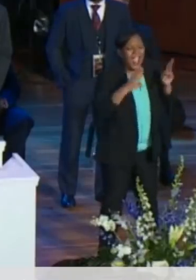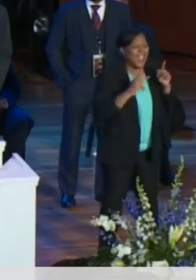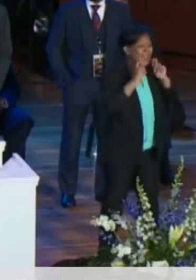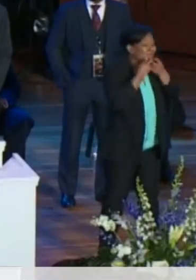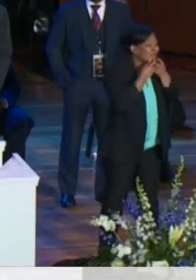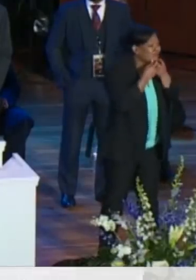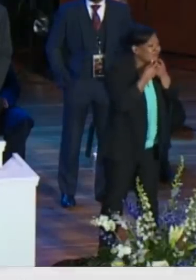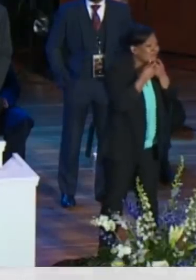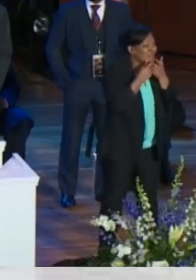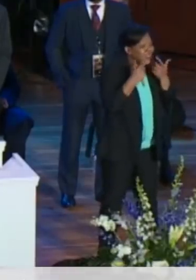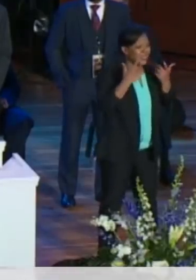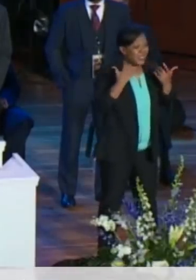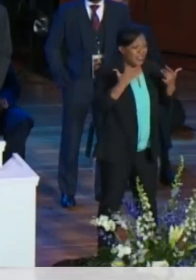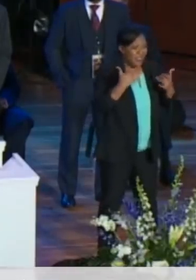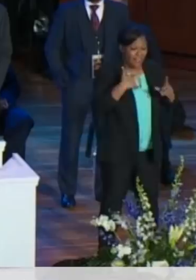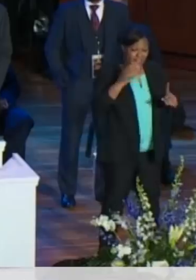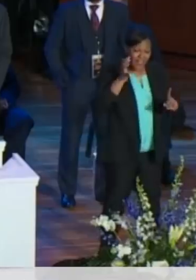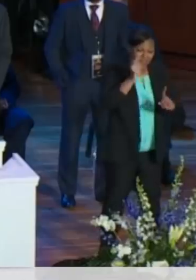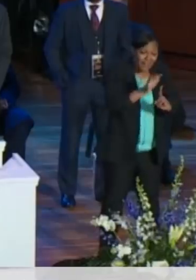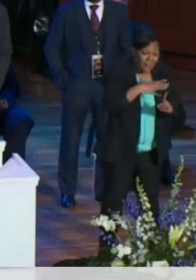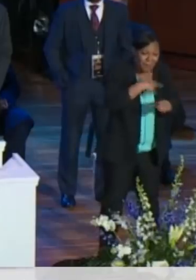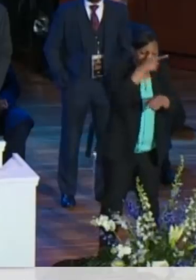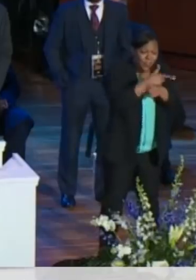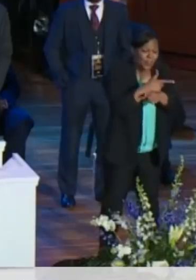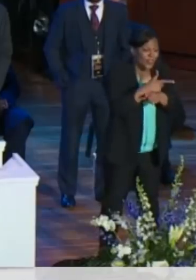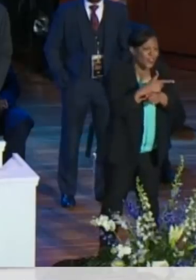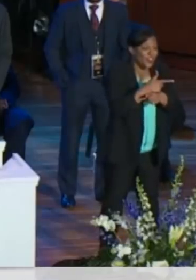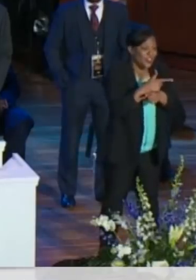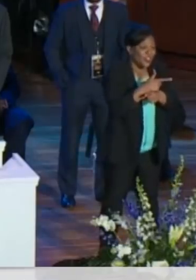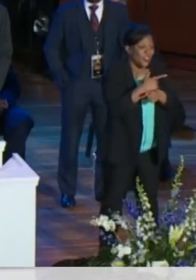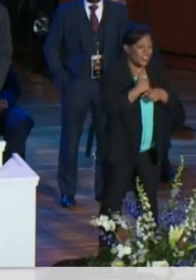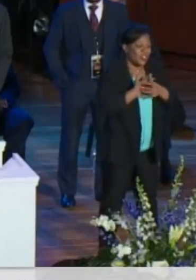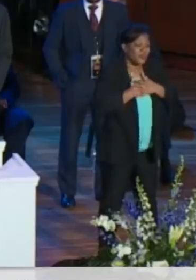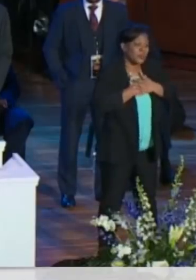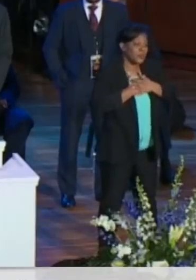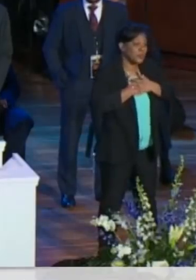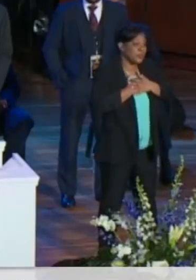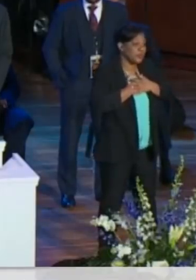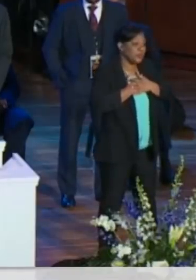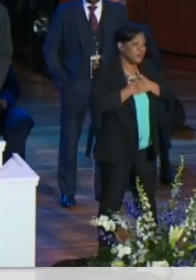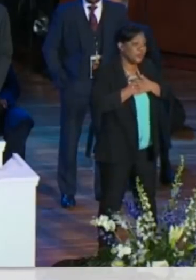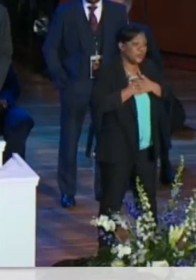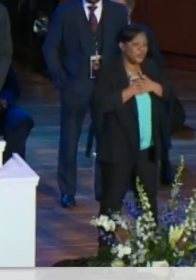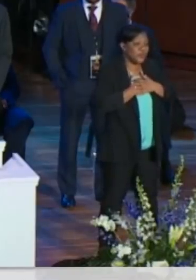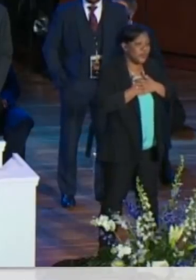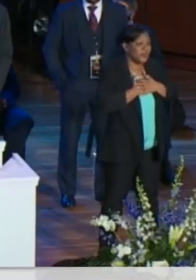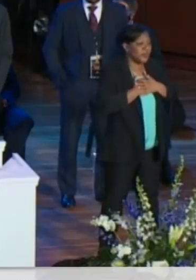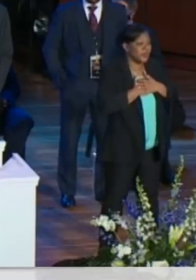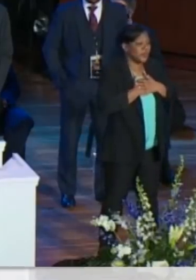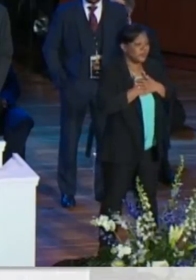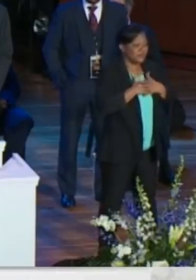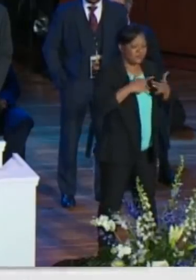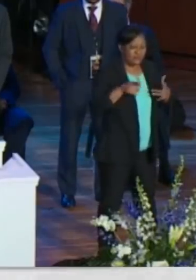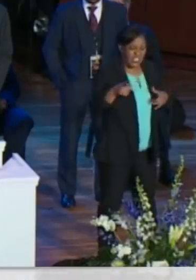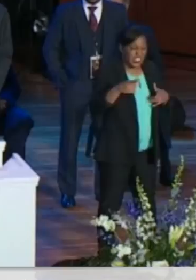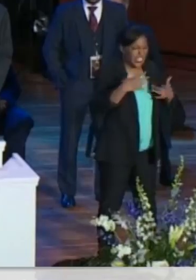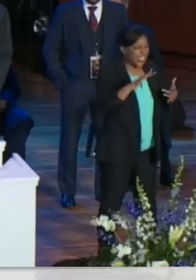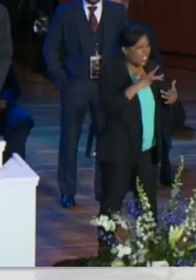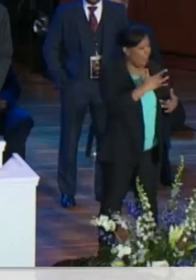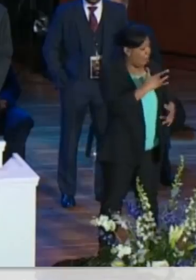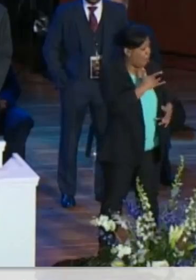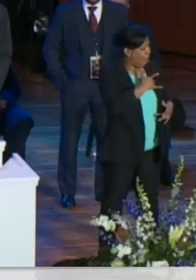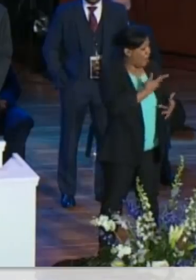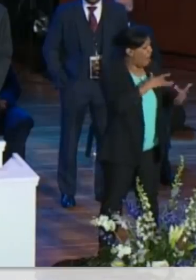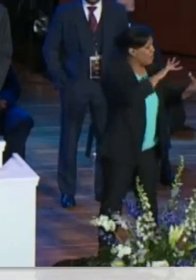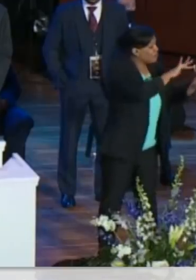and that's amazing to me that he touched so many people's hearts, you know, because he been touching our